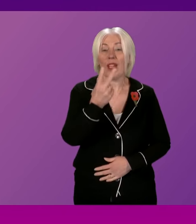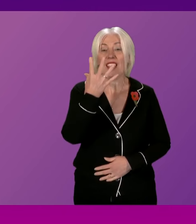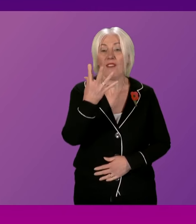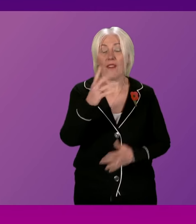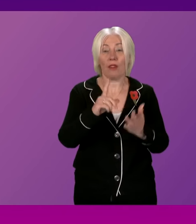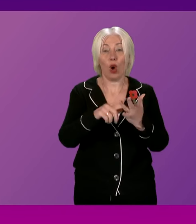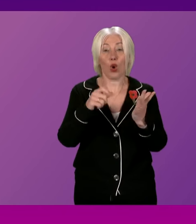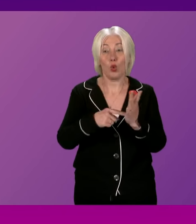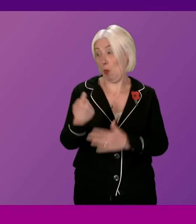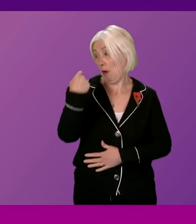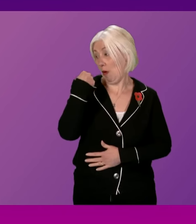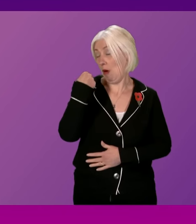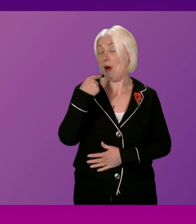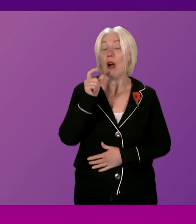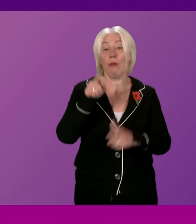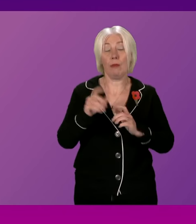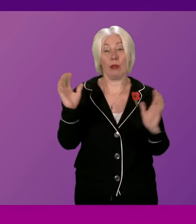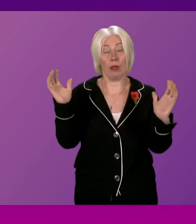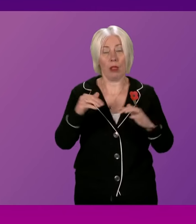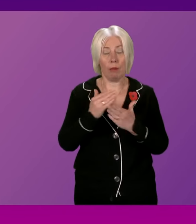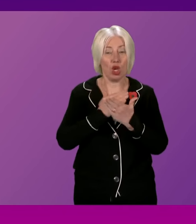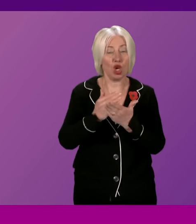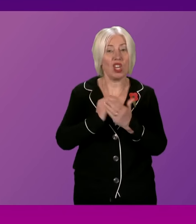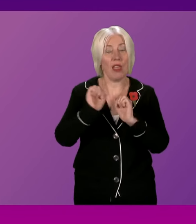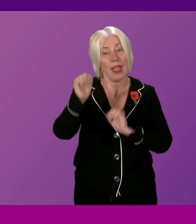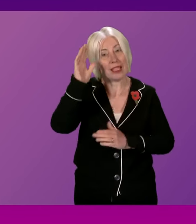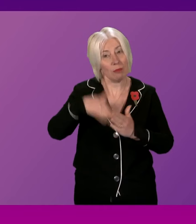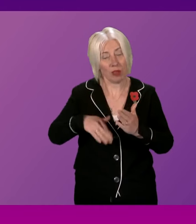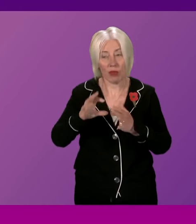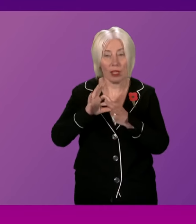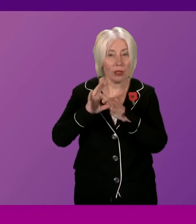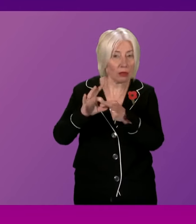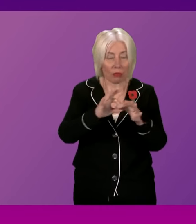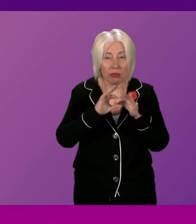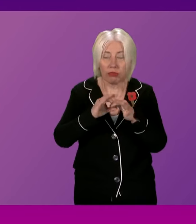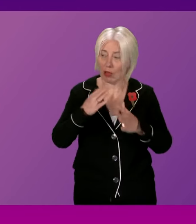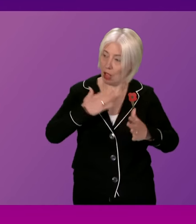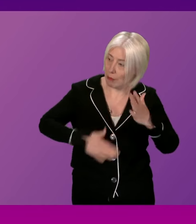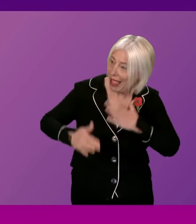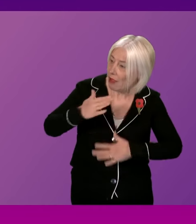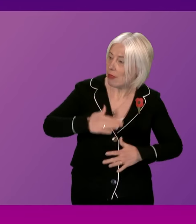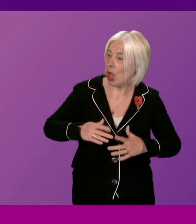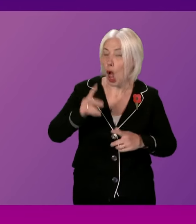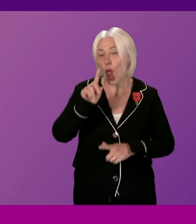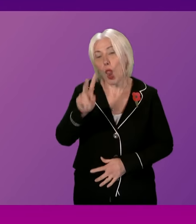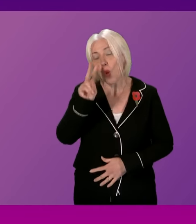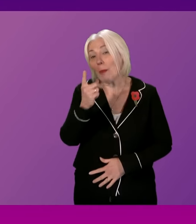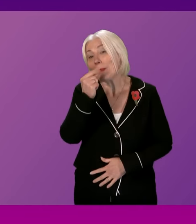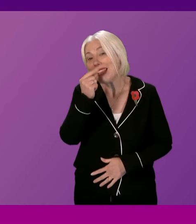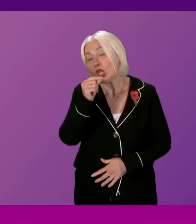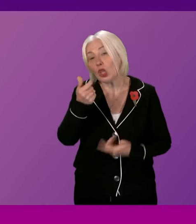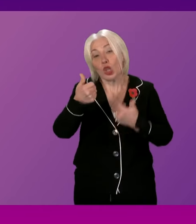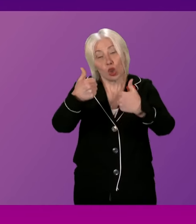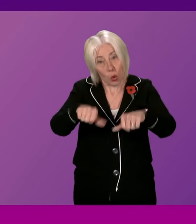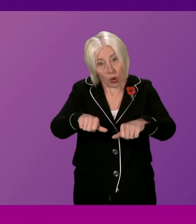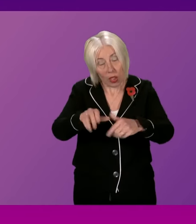last month, attendees shared their experiences of relationships and behaviour approaches and discussed potential solutions to ensure safe